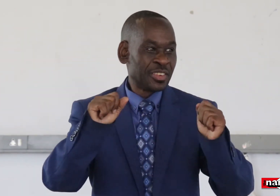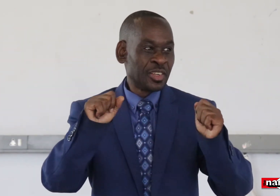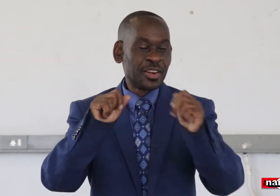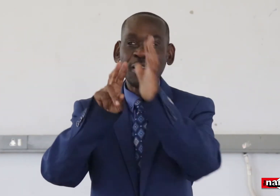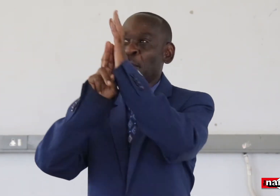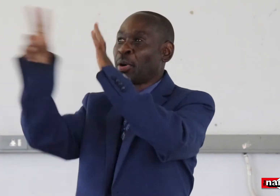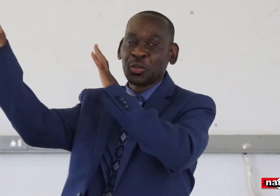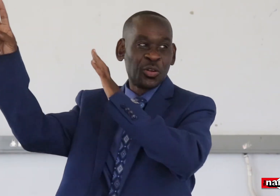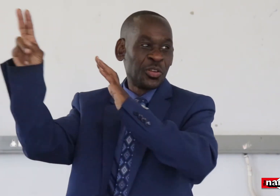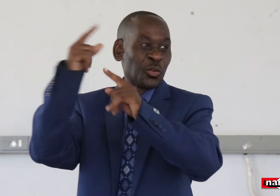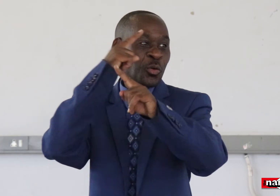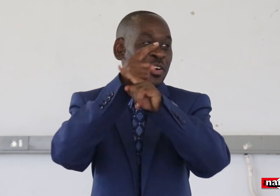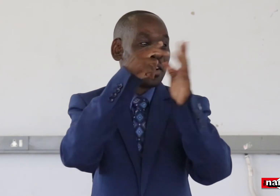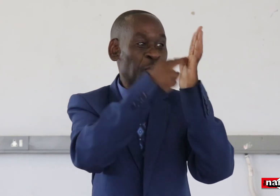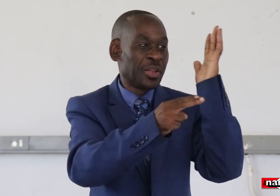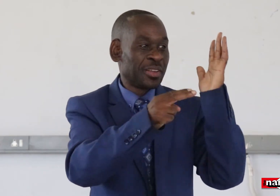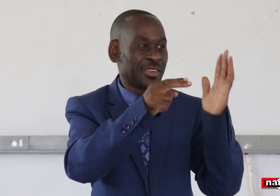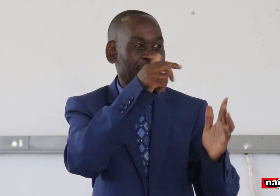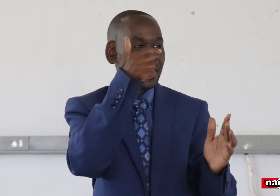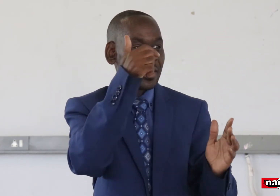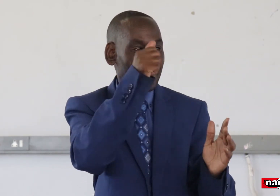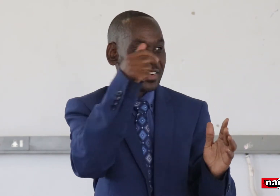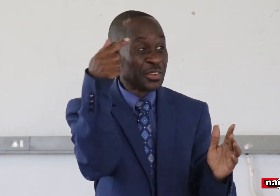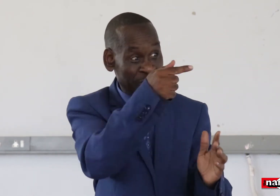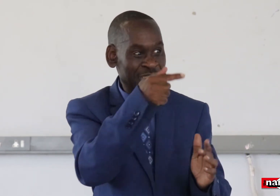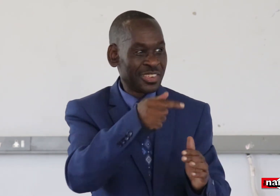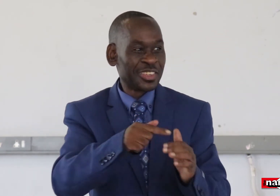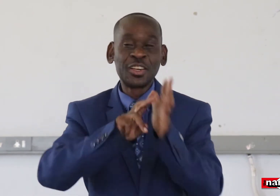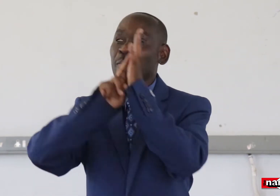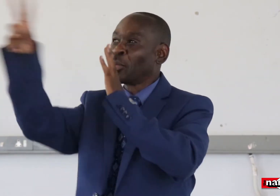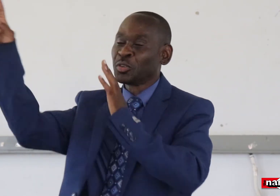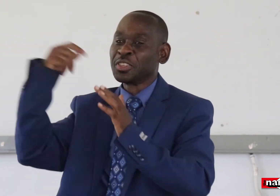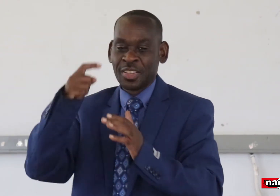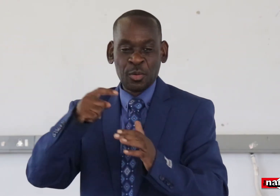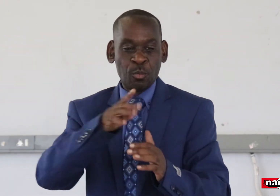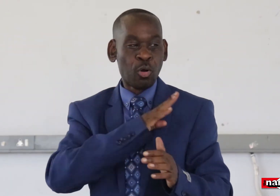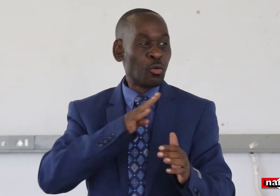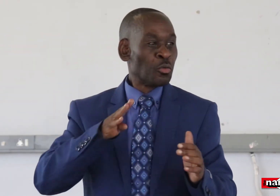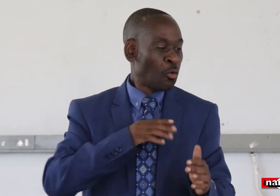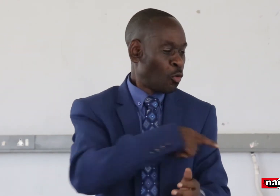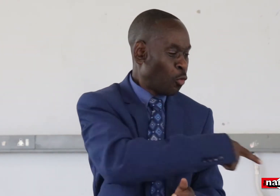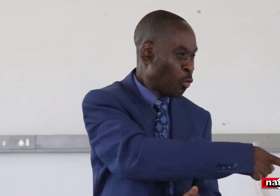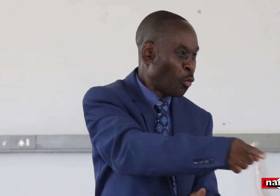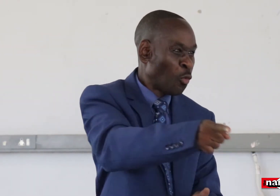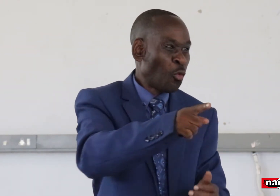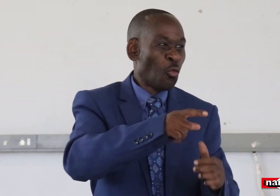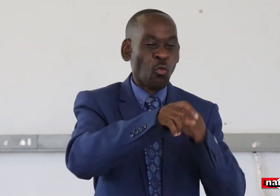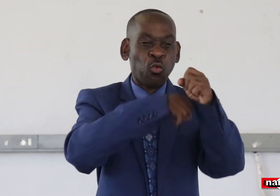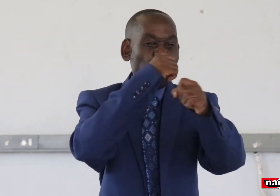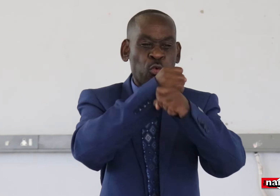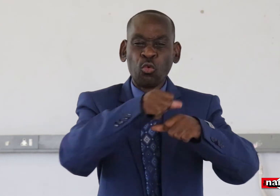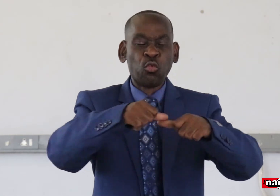He decided what to report to the minister of gender equality.